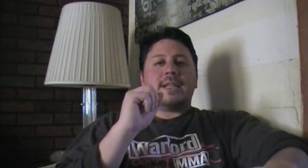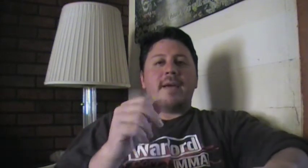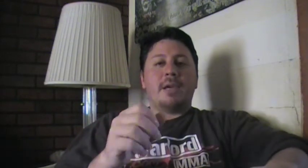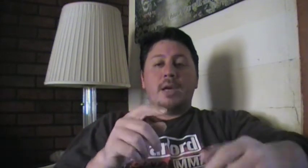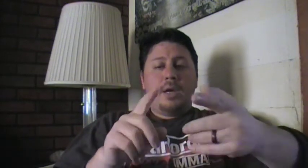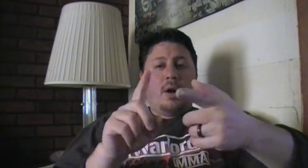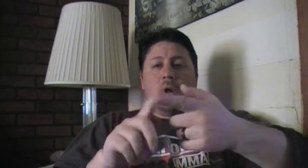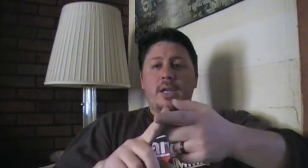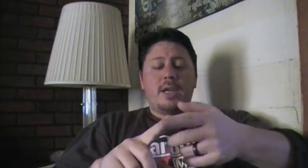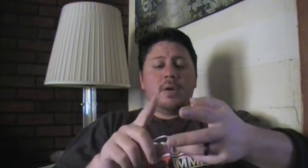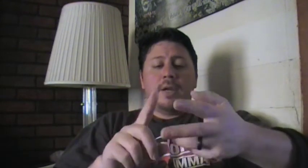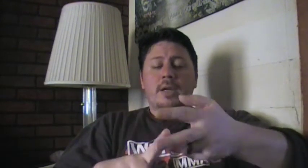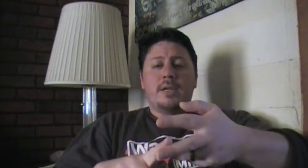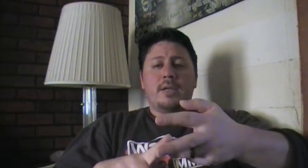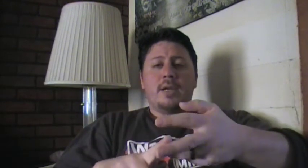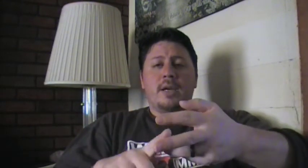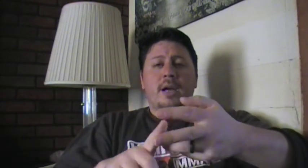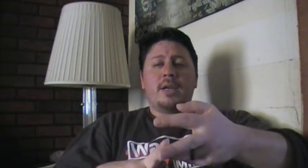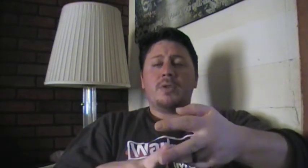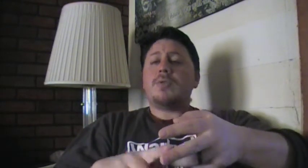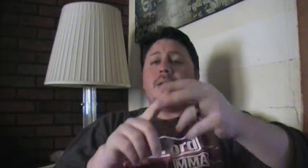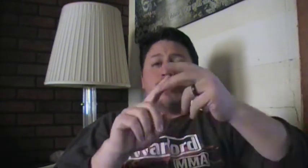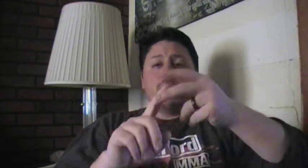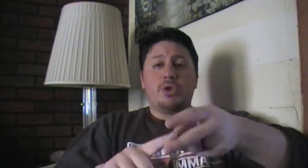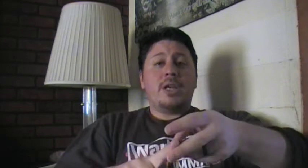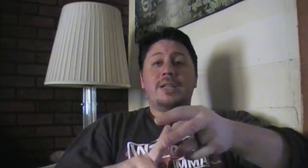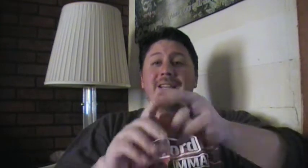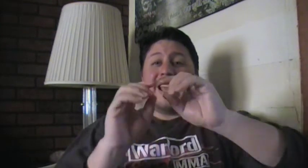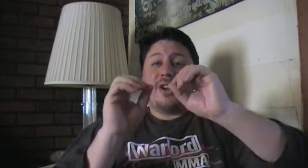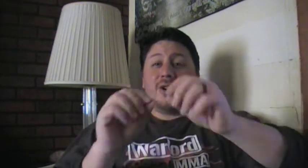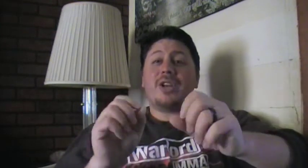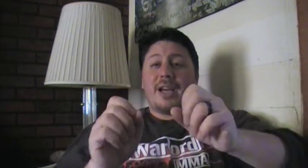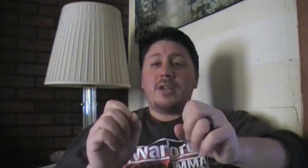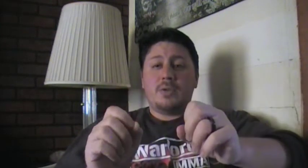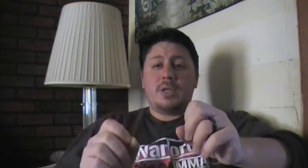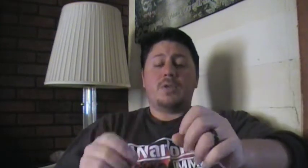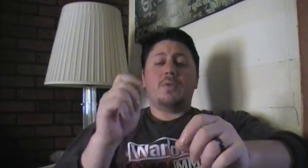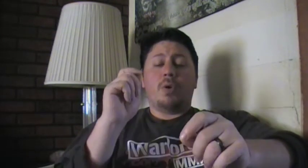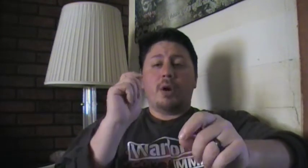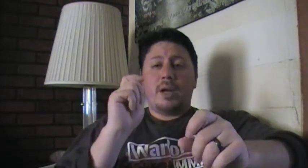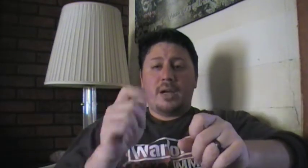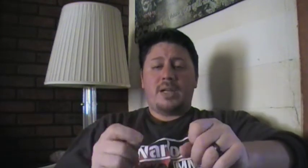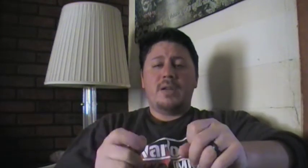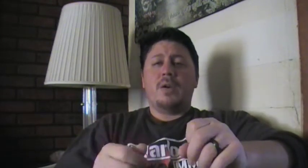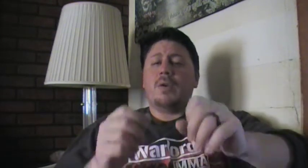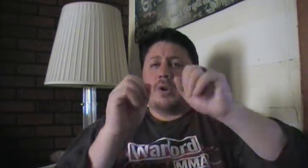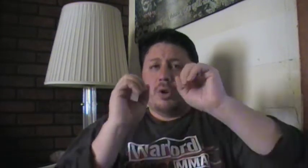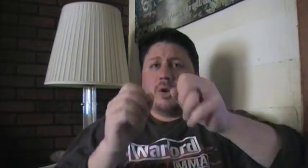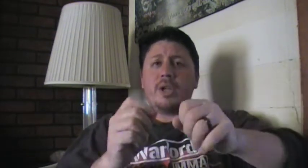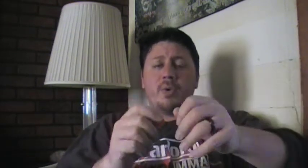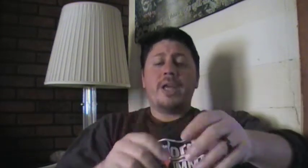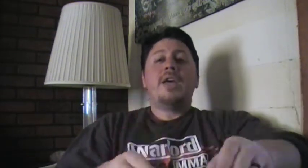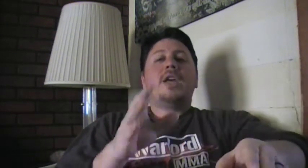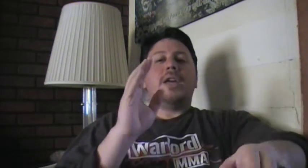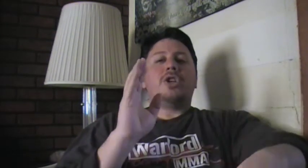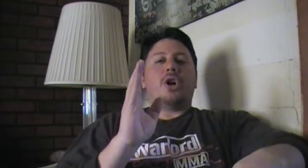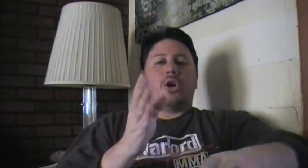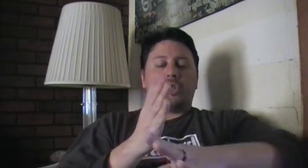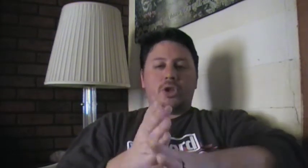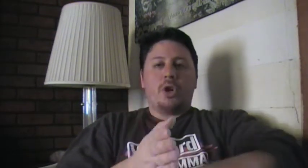temi. All Aikido and Aiki Jiu-Jitsu, if you're teaching a good Aiki Jiu-Jitsu or Aikido or you're learning one, it should all start